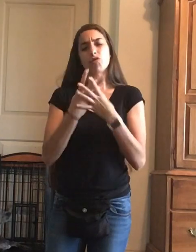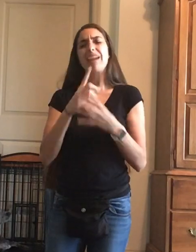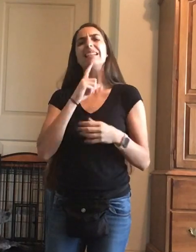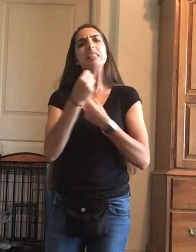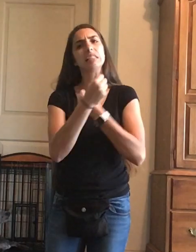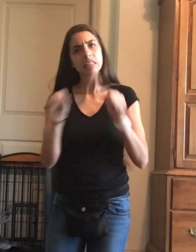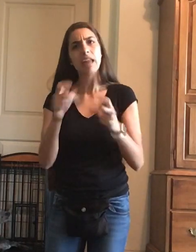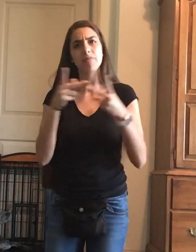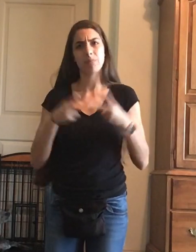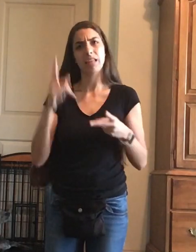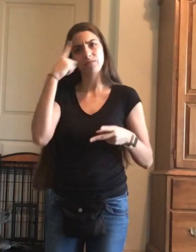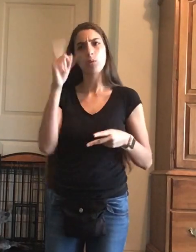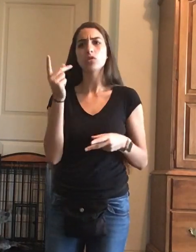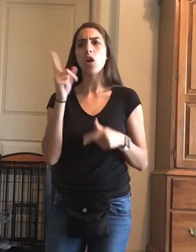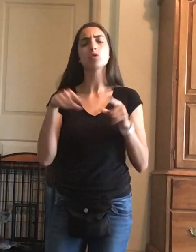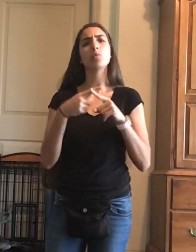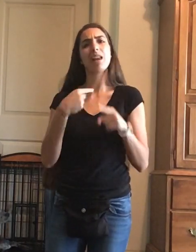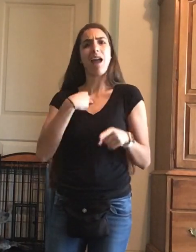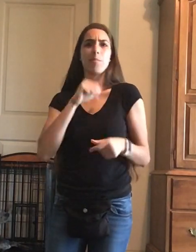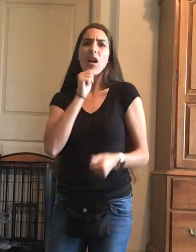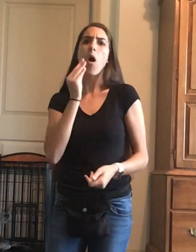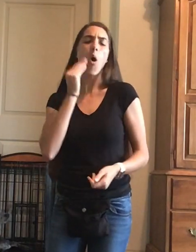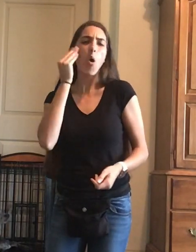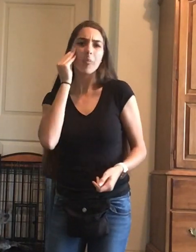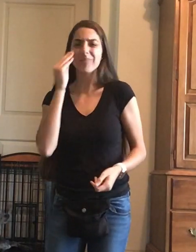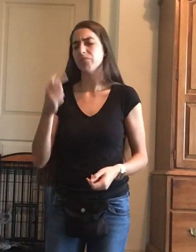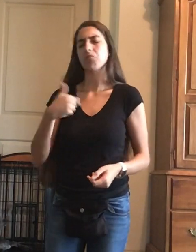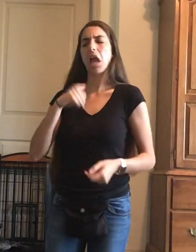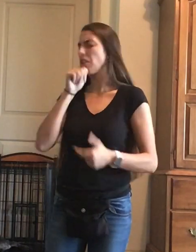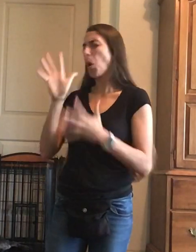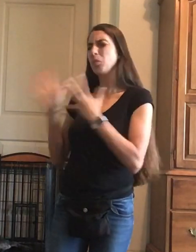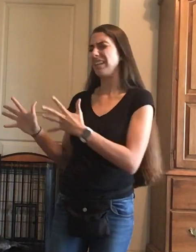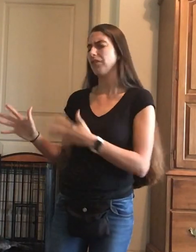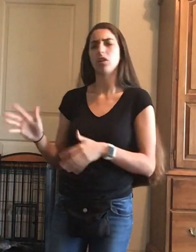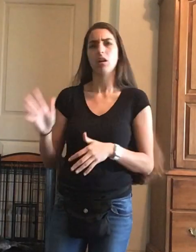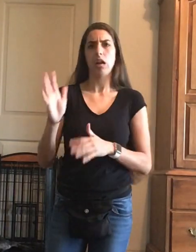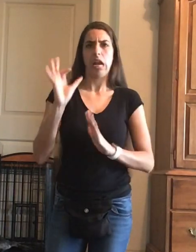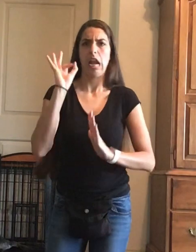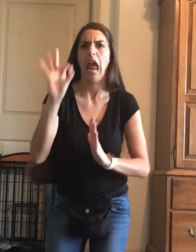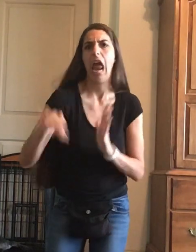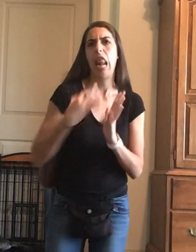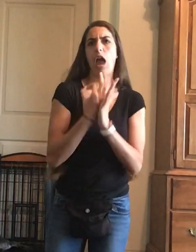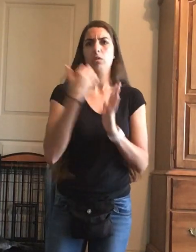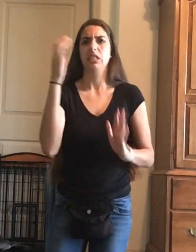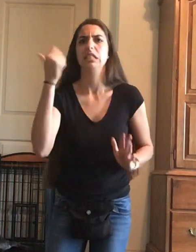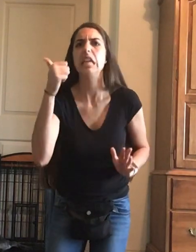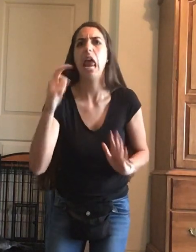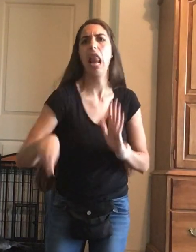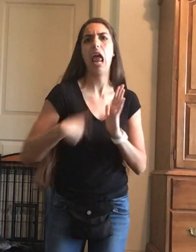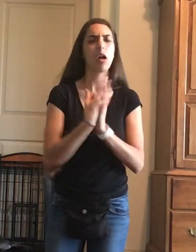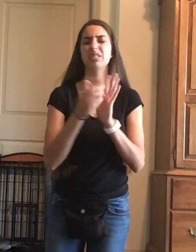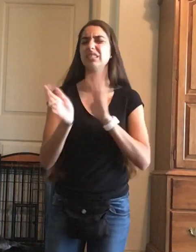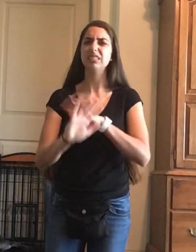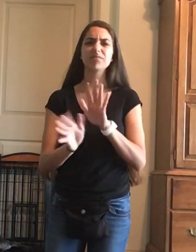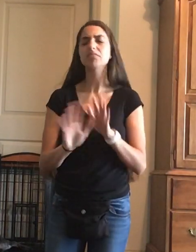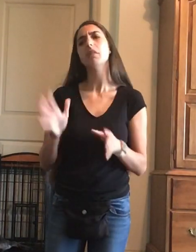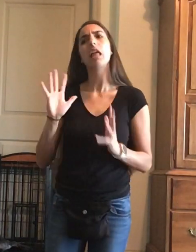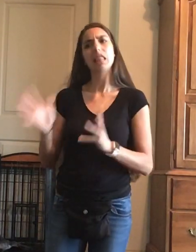I think that the crate is a safe place for dogs when I'm not home. I don't leave them for nine hours or ten hours. No, no, no.